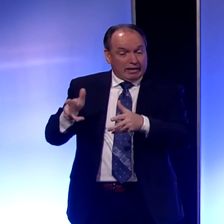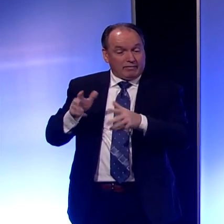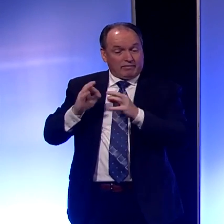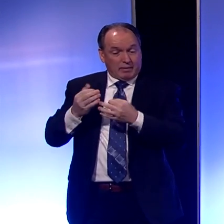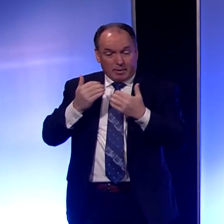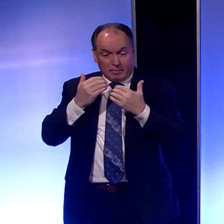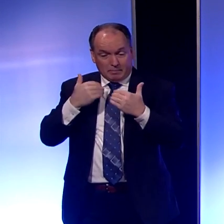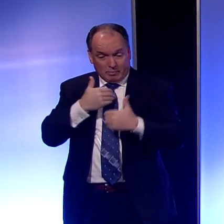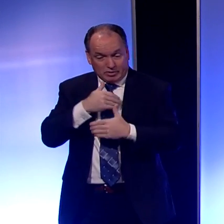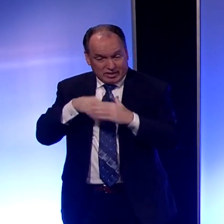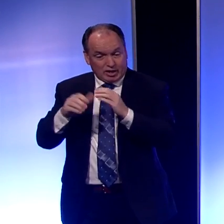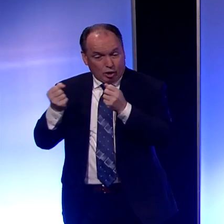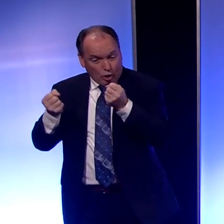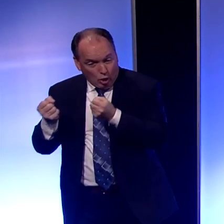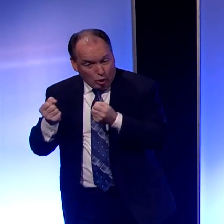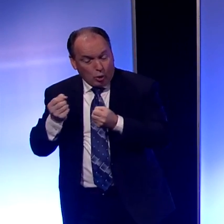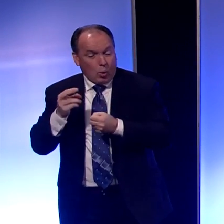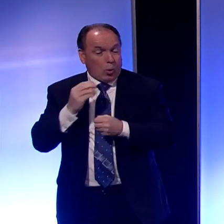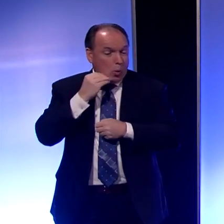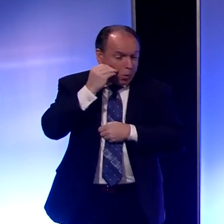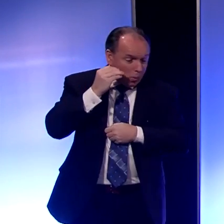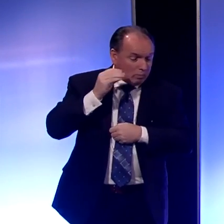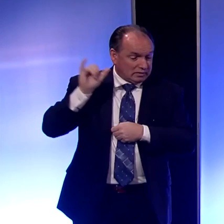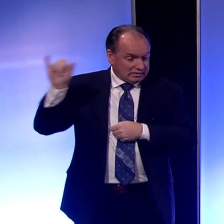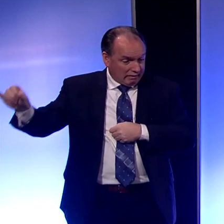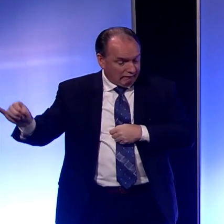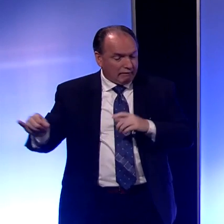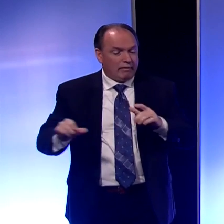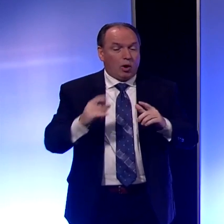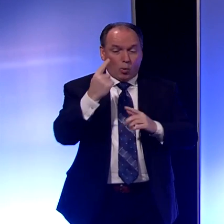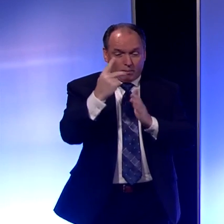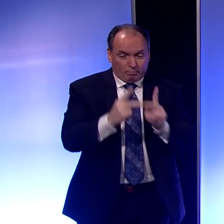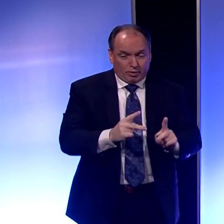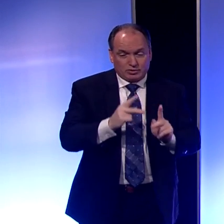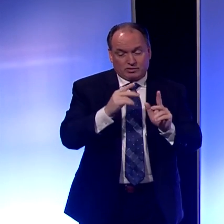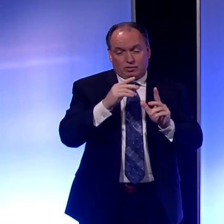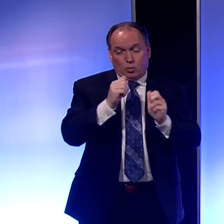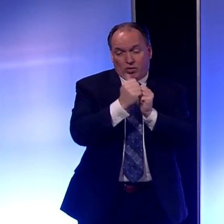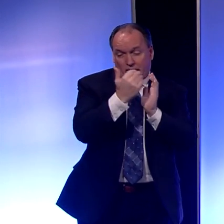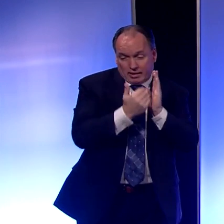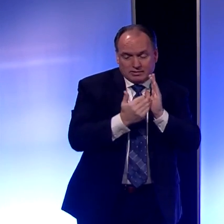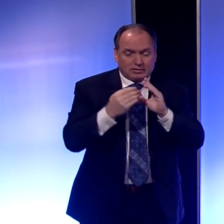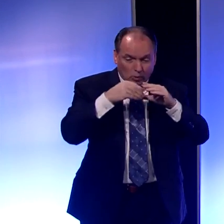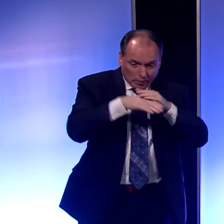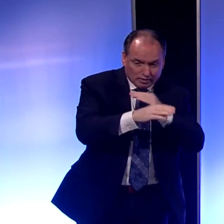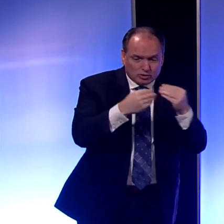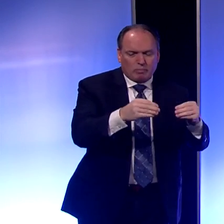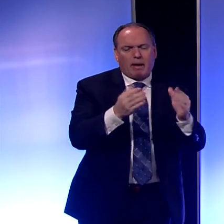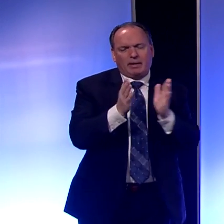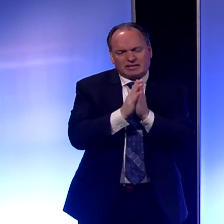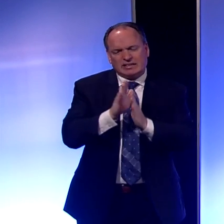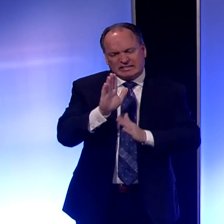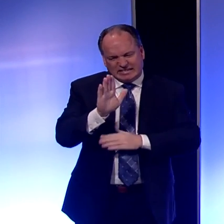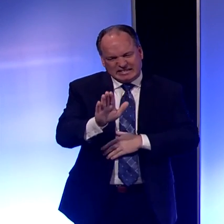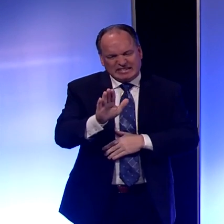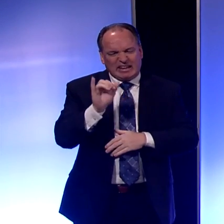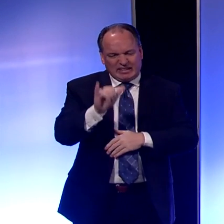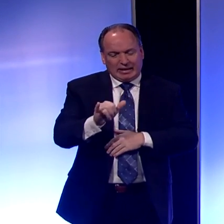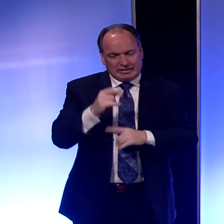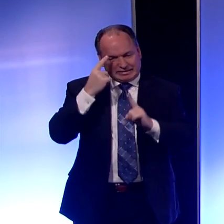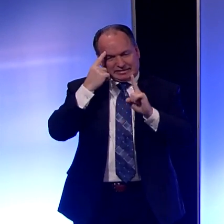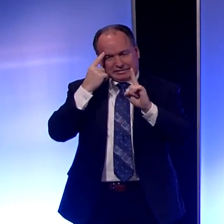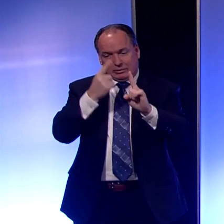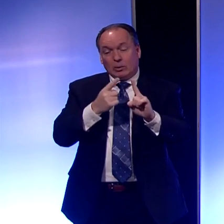or at home and one person can go in with a list, that is what I am asking of people. I'm also asking people